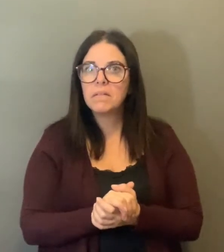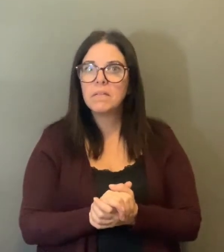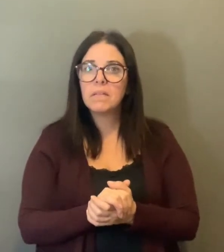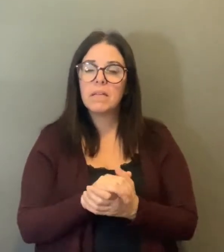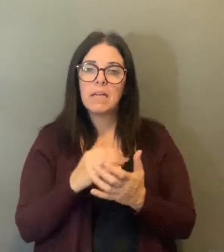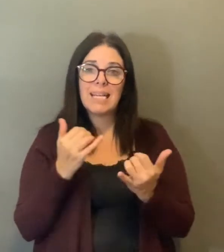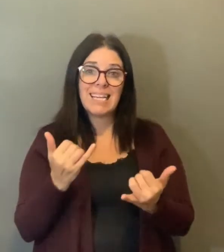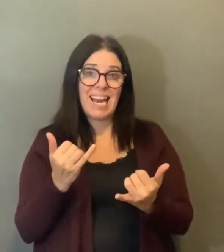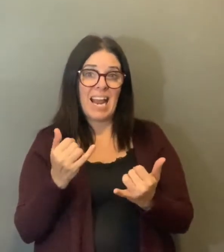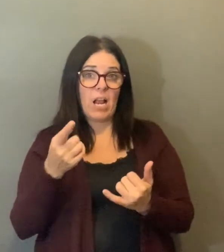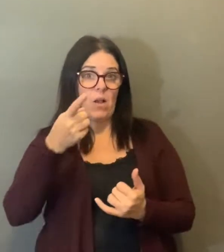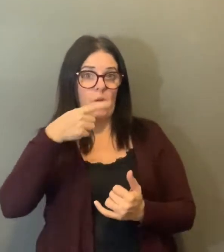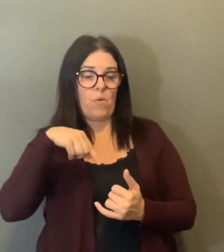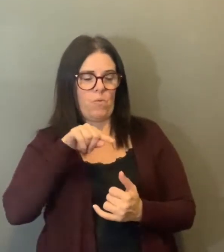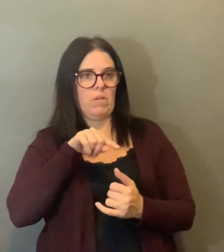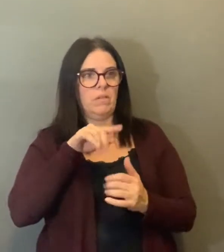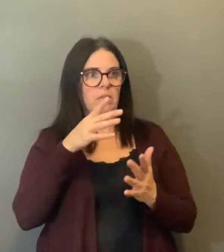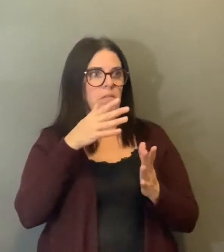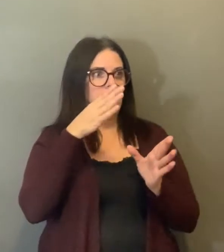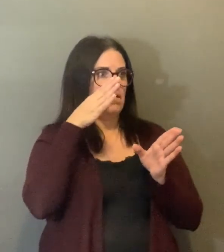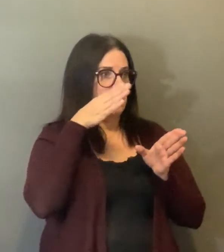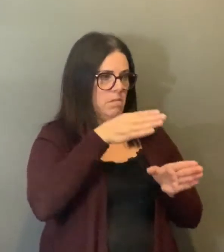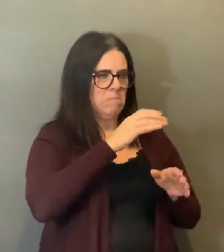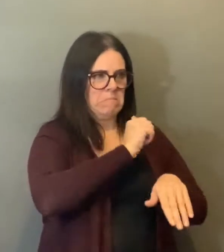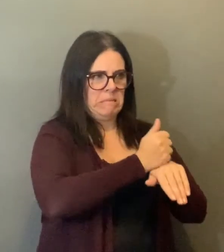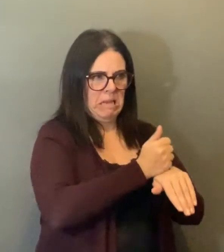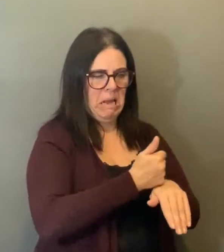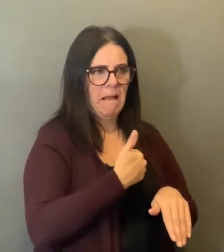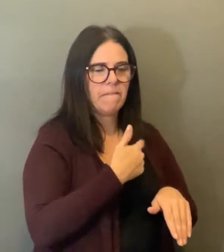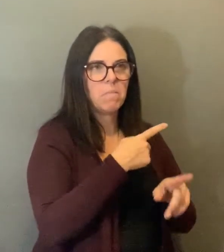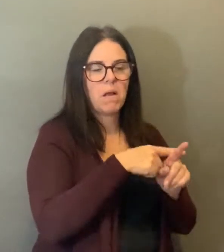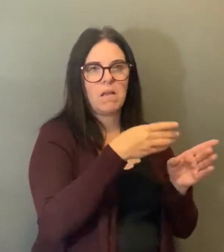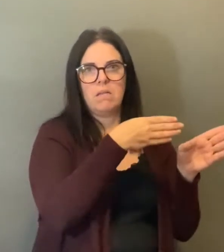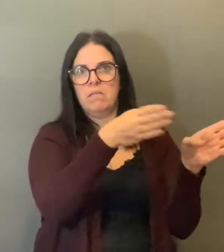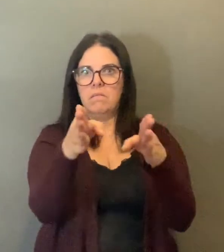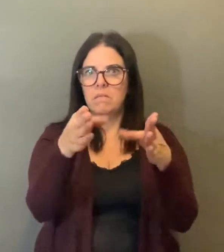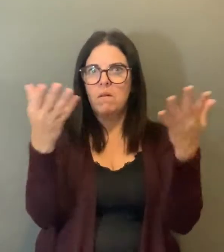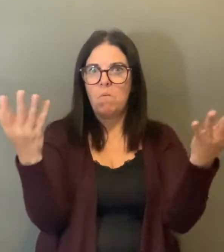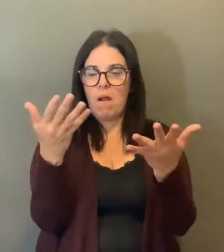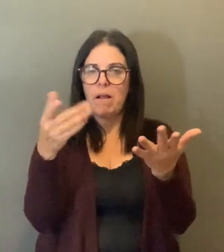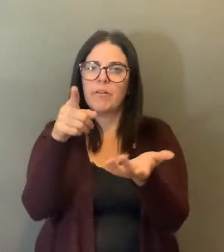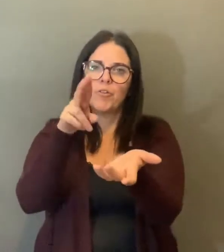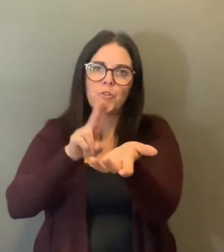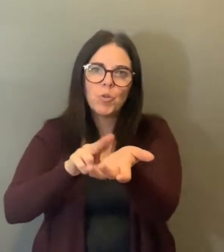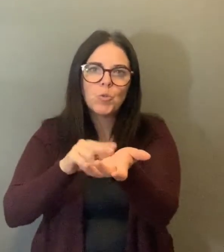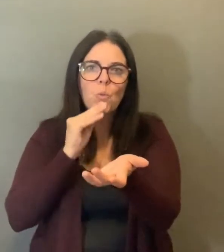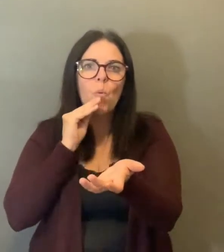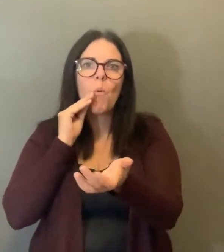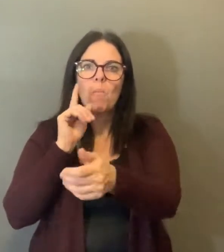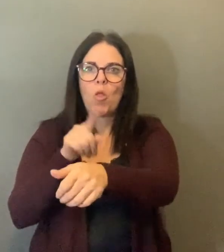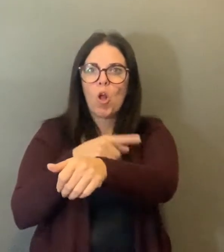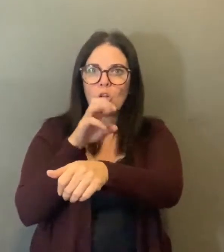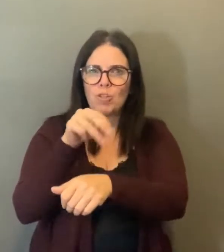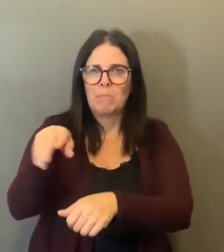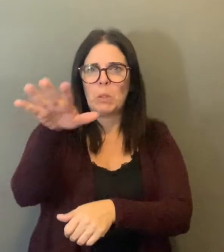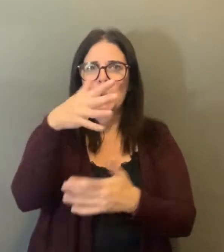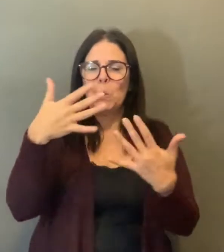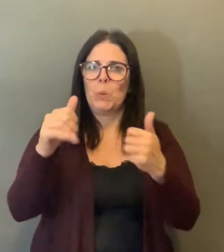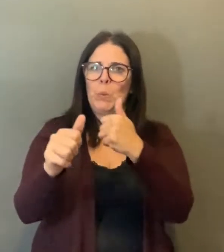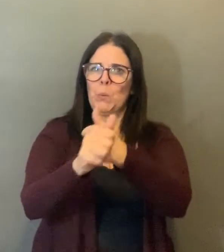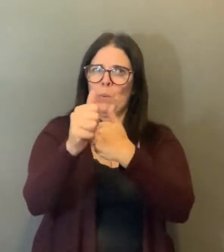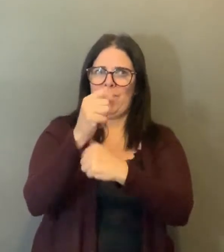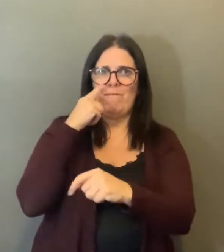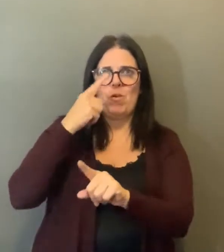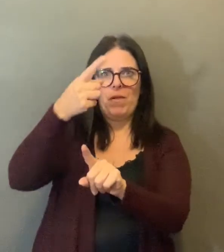partners and more specifically EMS, the long-term care homes were able to test more individuals in their facility to pick up cases